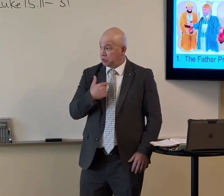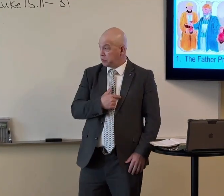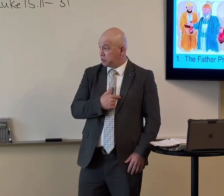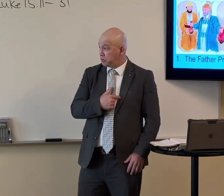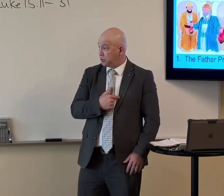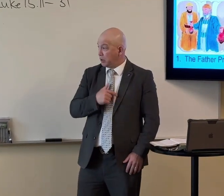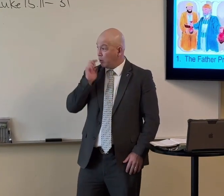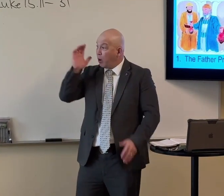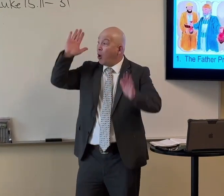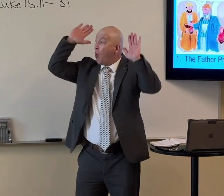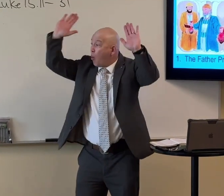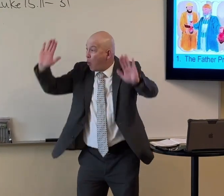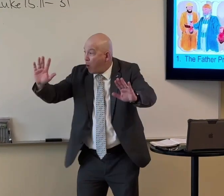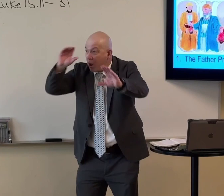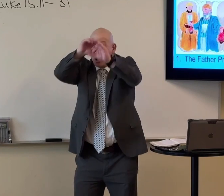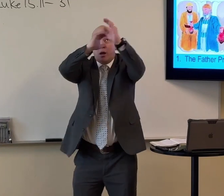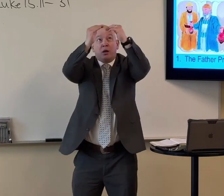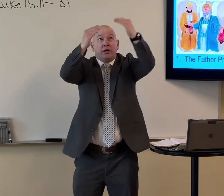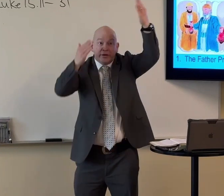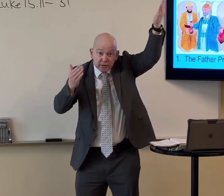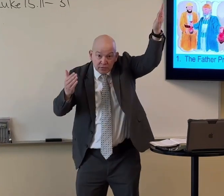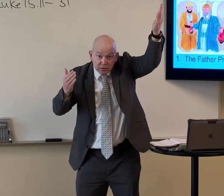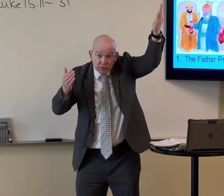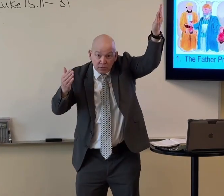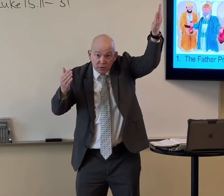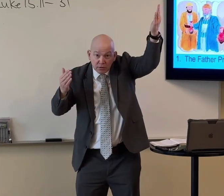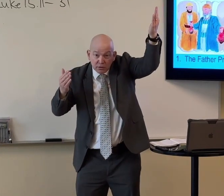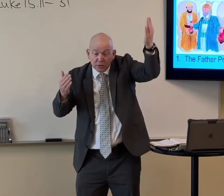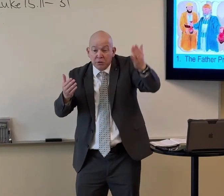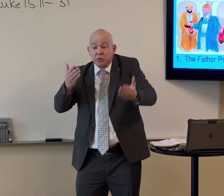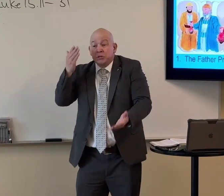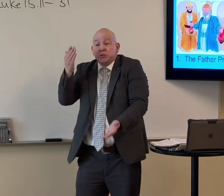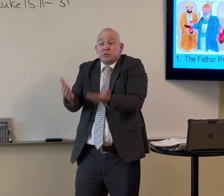I mean, his plan is to bless us. We have a wonderful home in heaven.